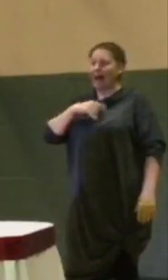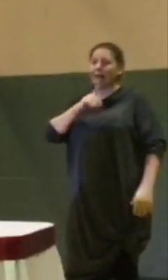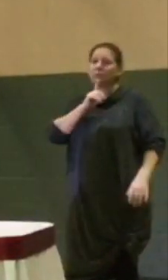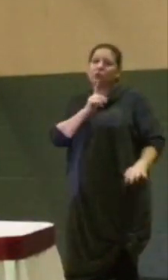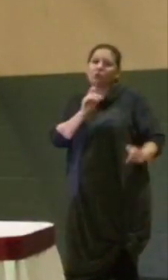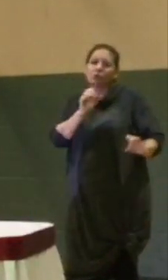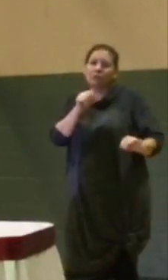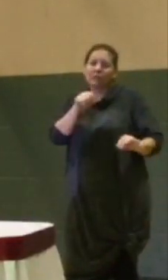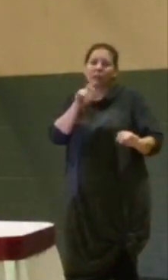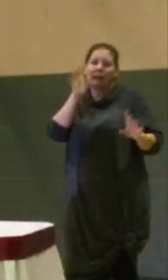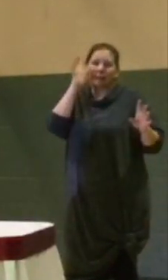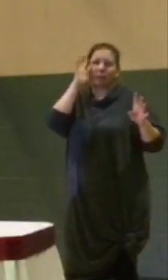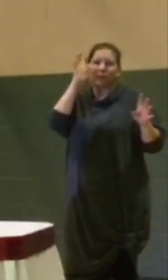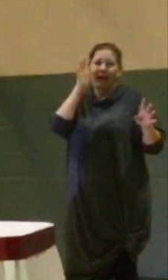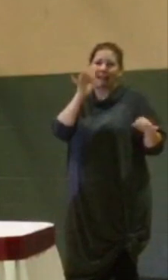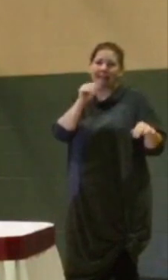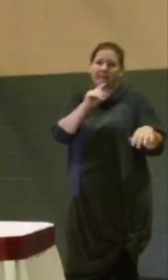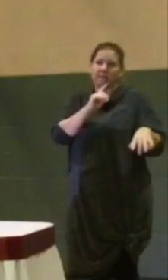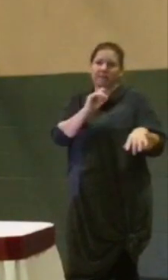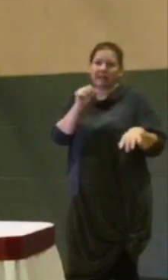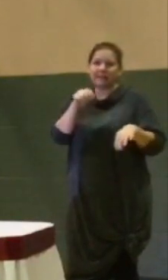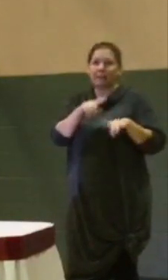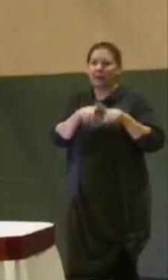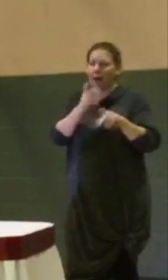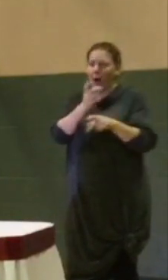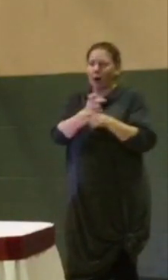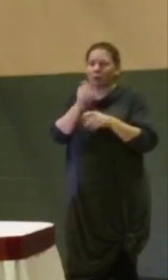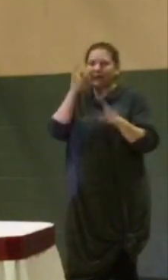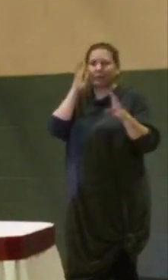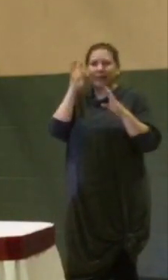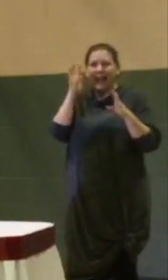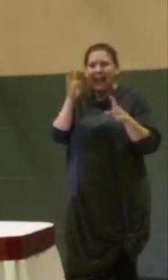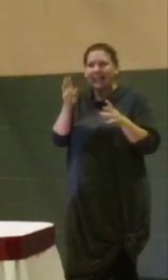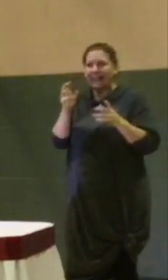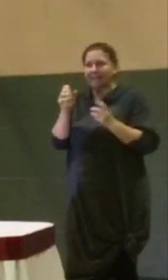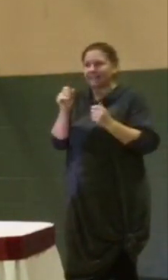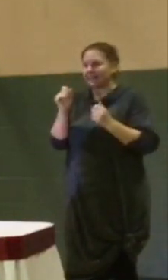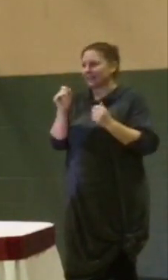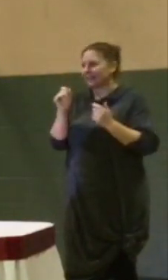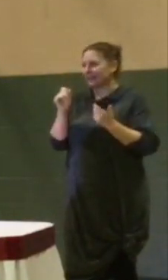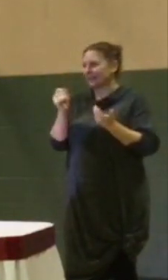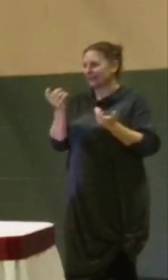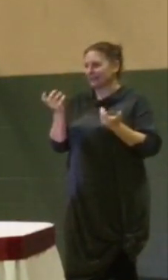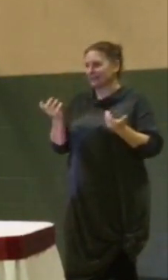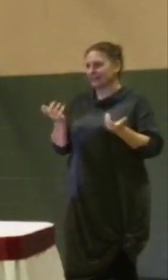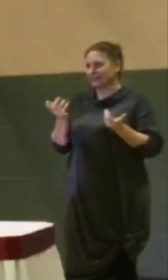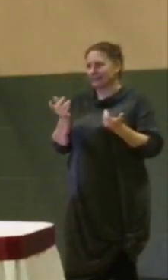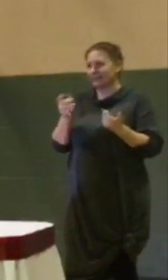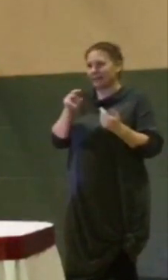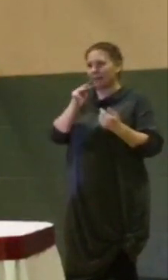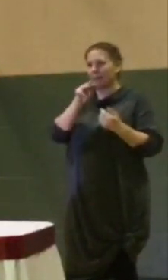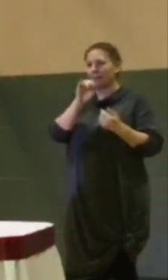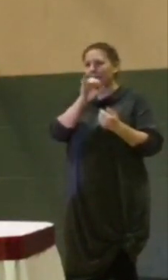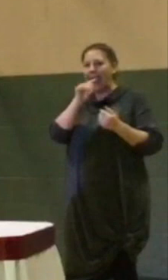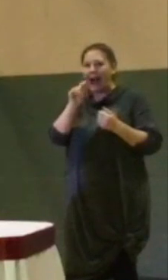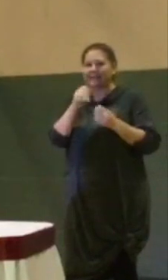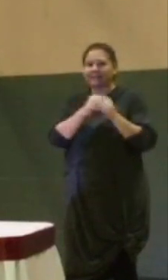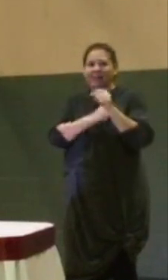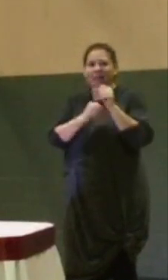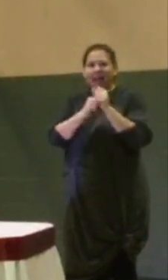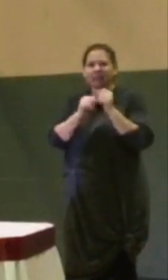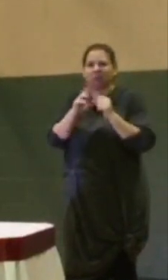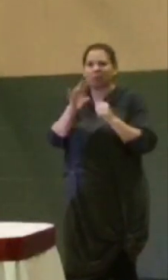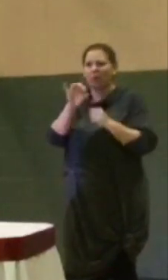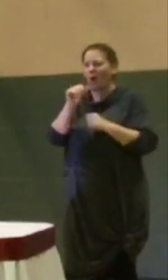creative, but it's going to be hard to be creative to any feeling, the Mott Foundation or any of those other